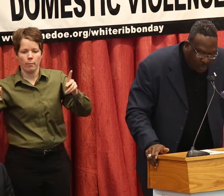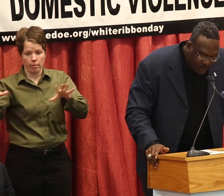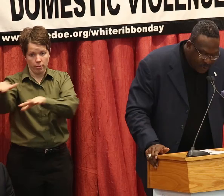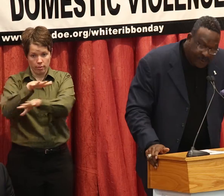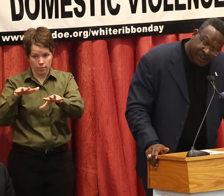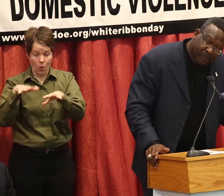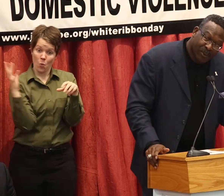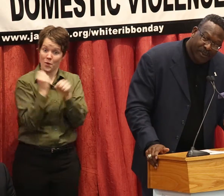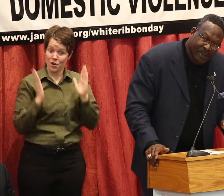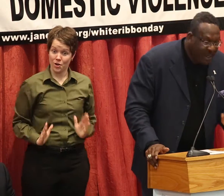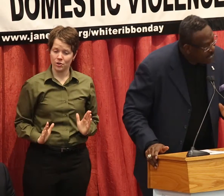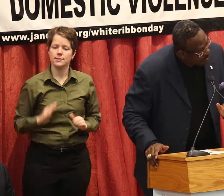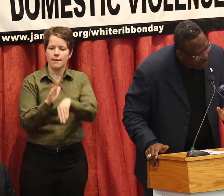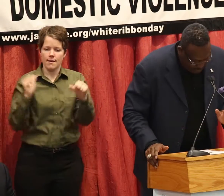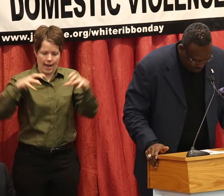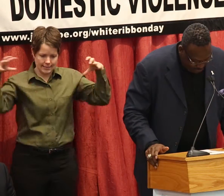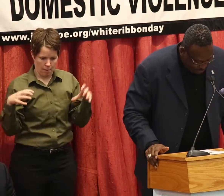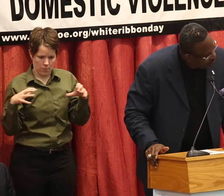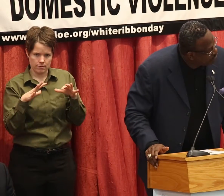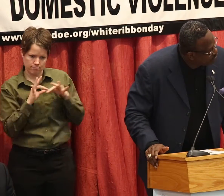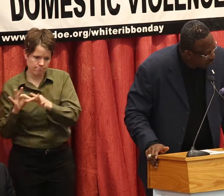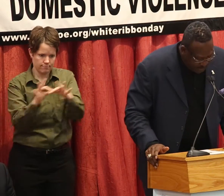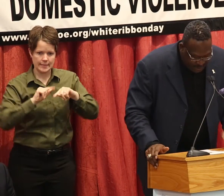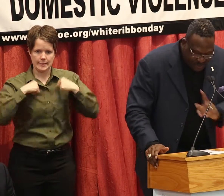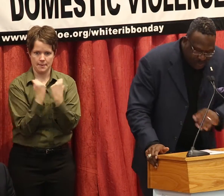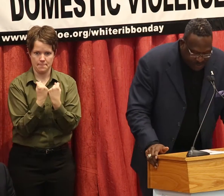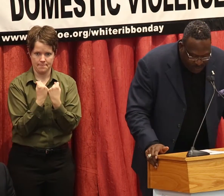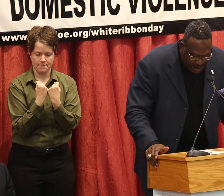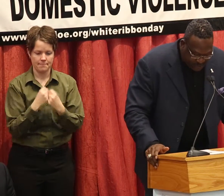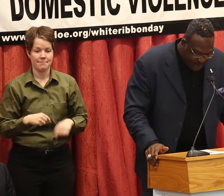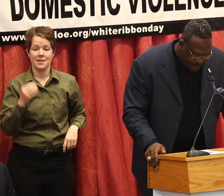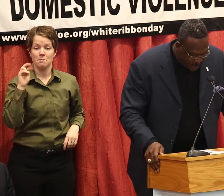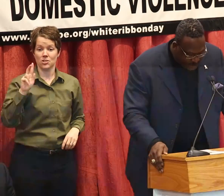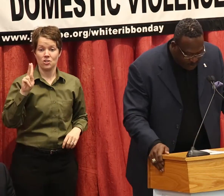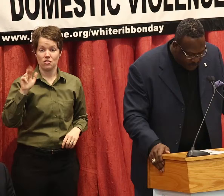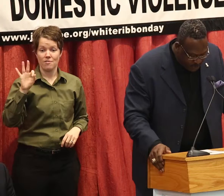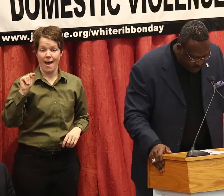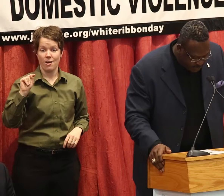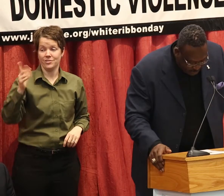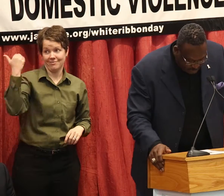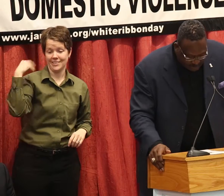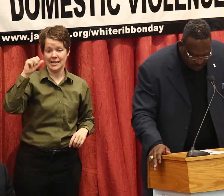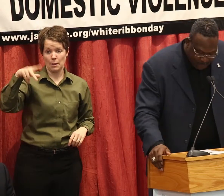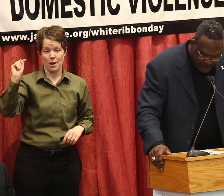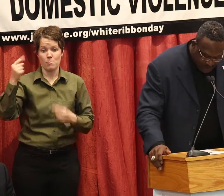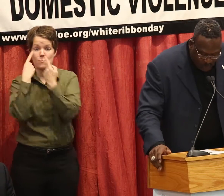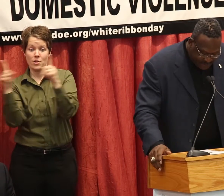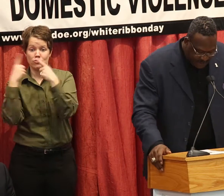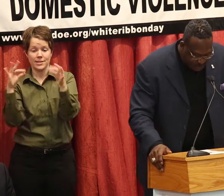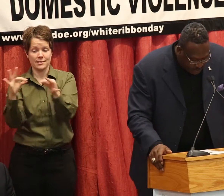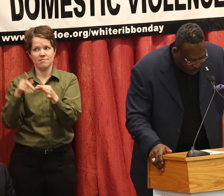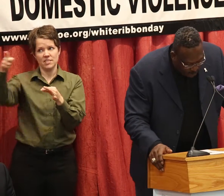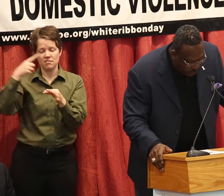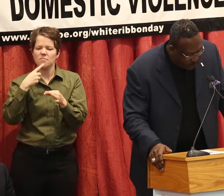But winners assemble as a team. Mr. Kraft stated in his September press release, every